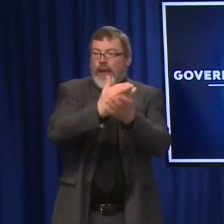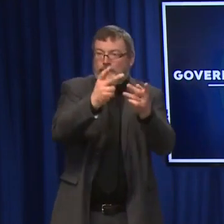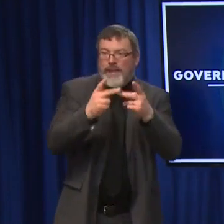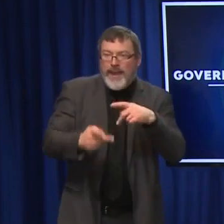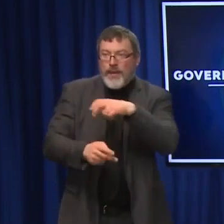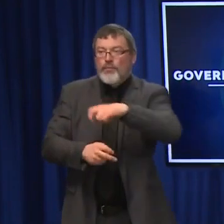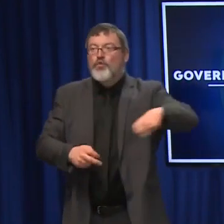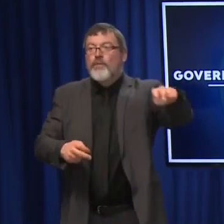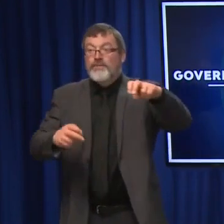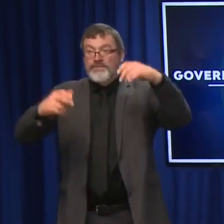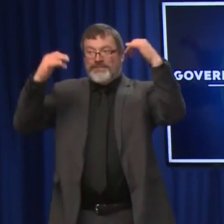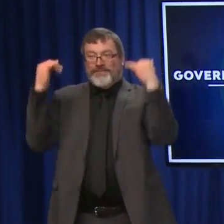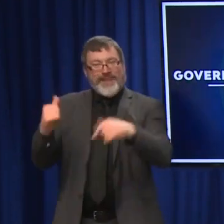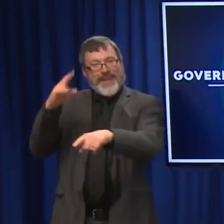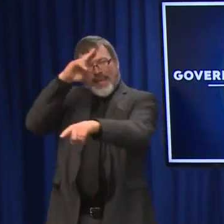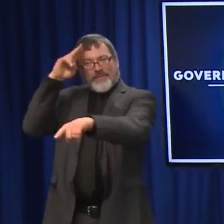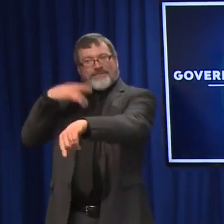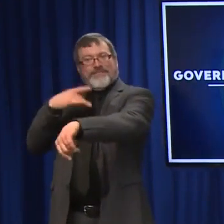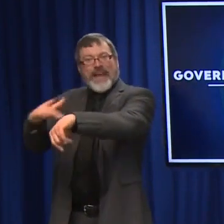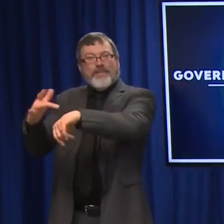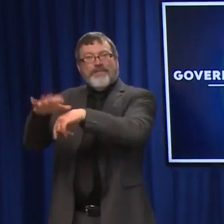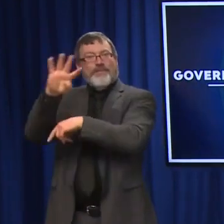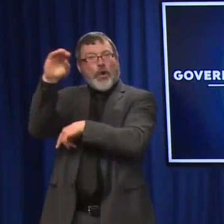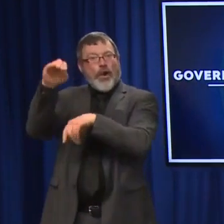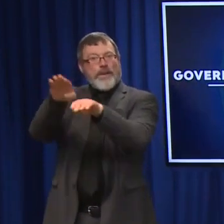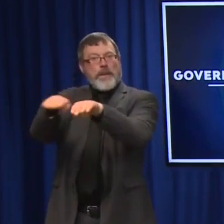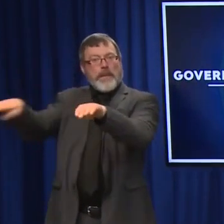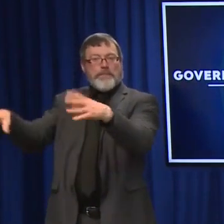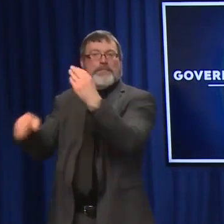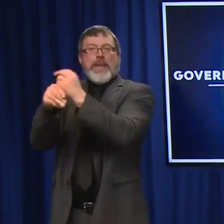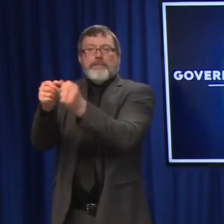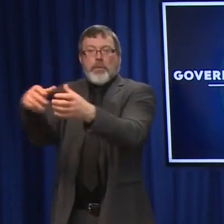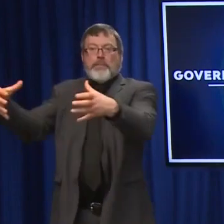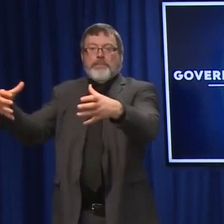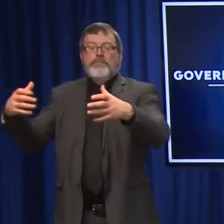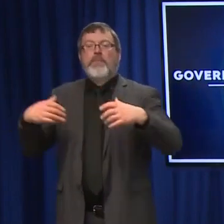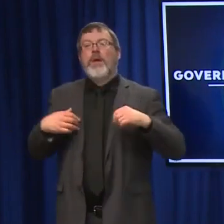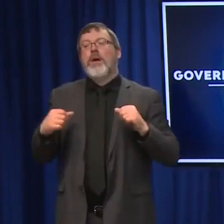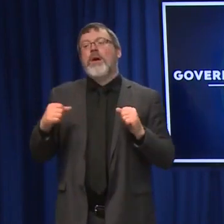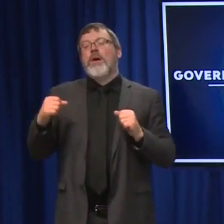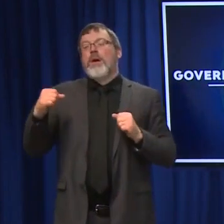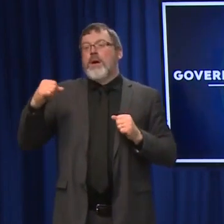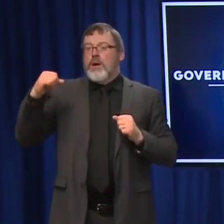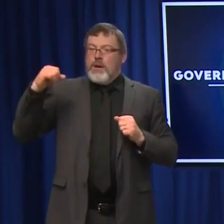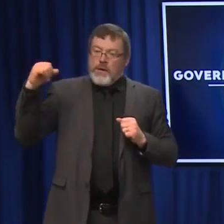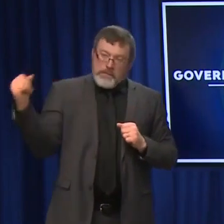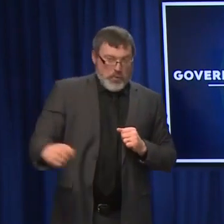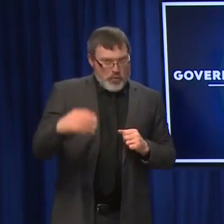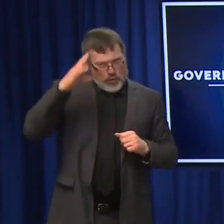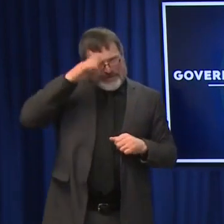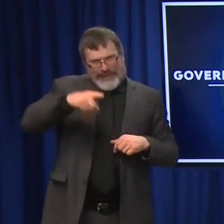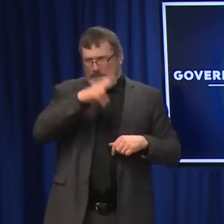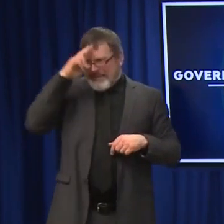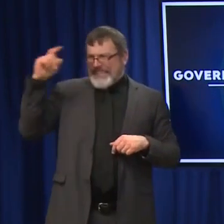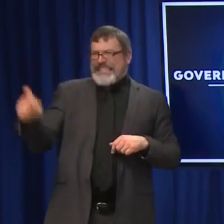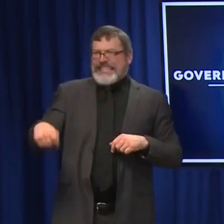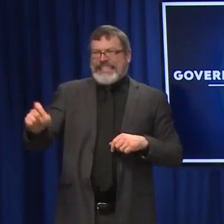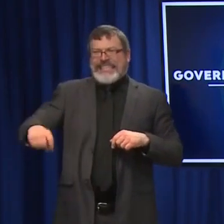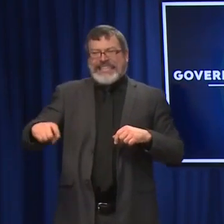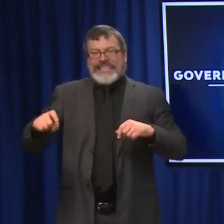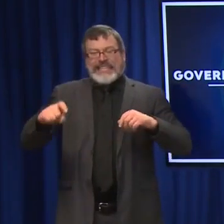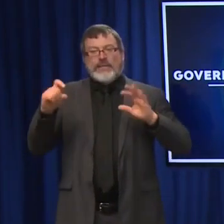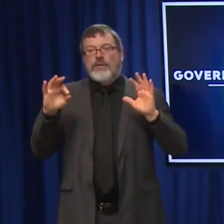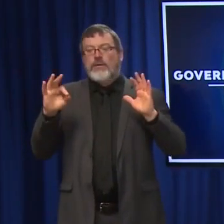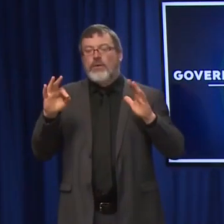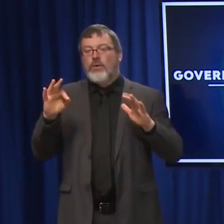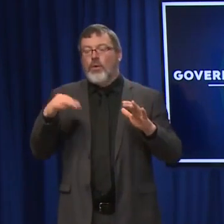kind of the heart of our health care system, where we really need it the most, and we'll keep working on that program, but so far that's been a big success in terms